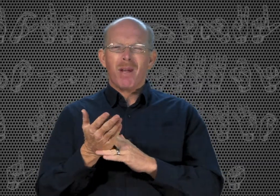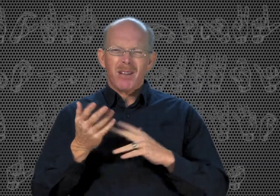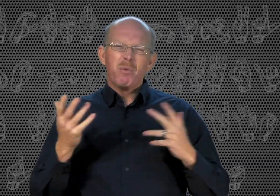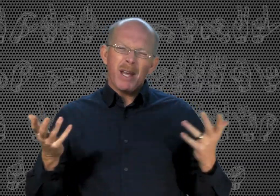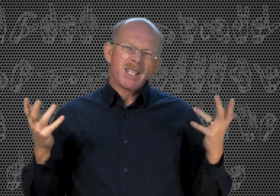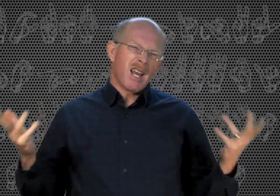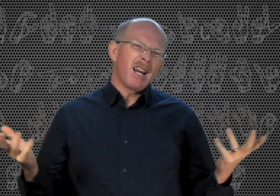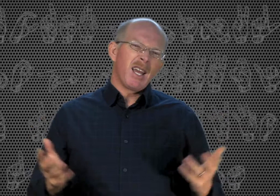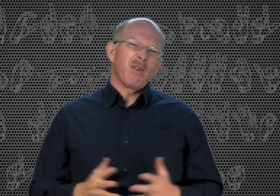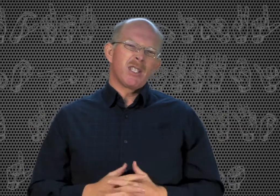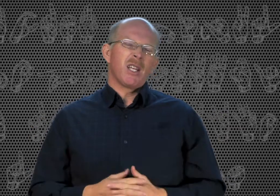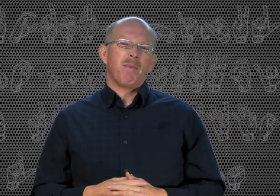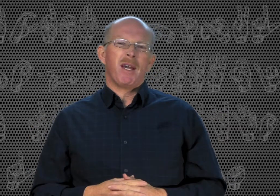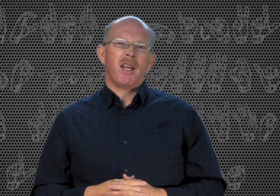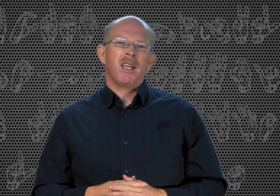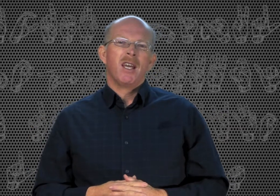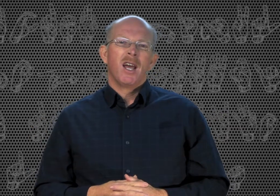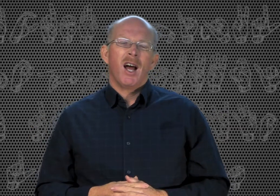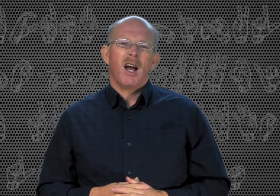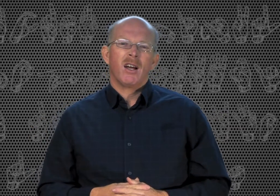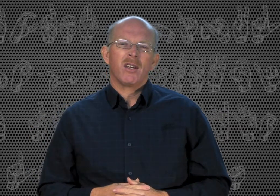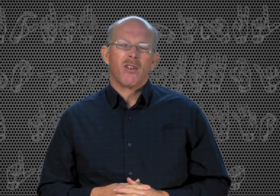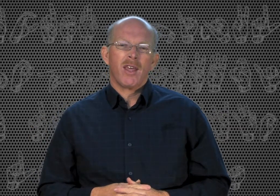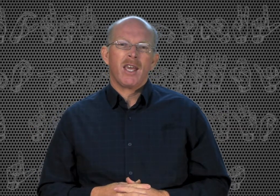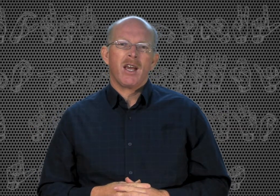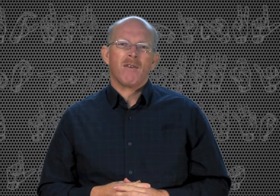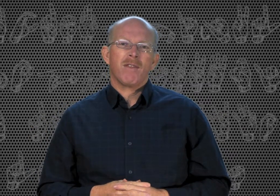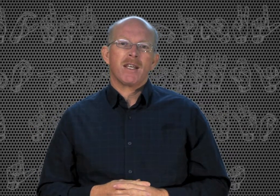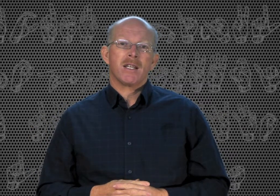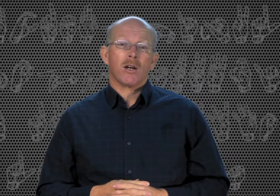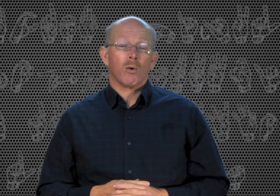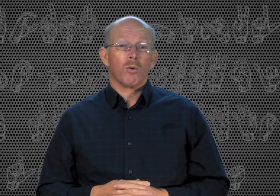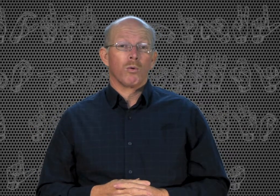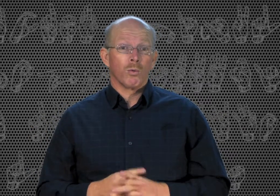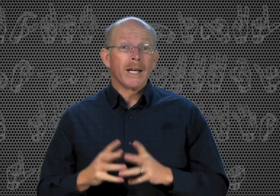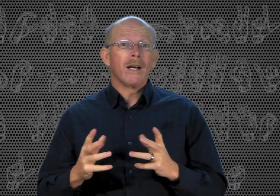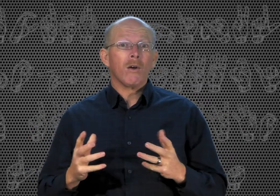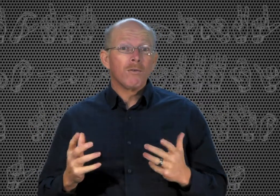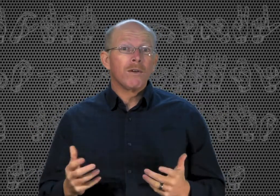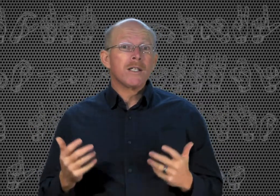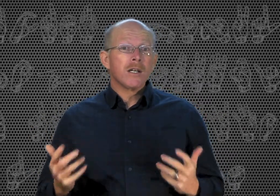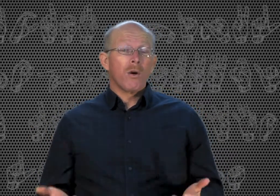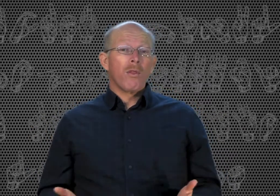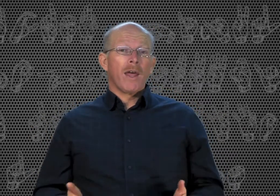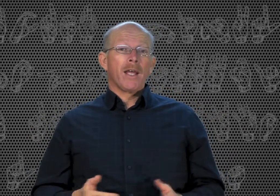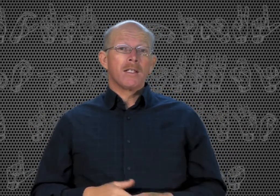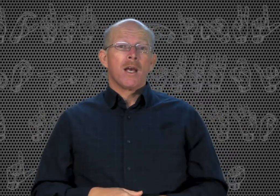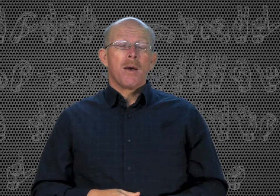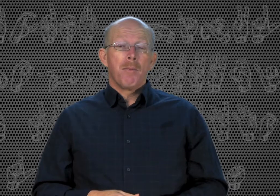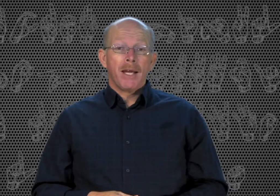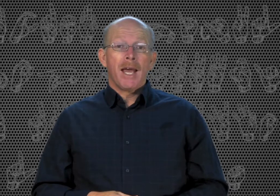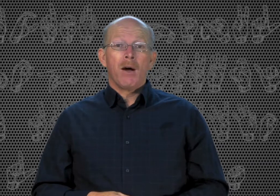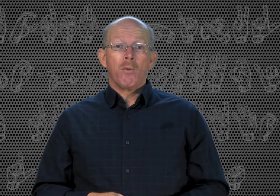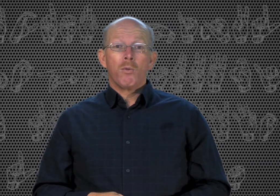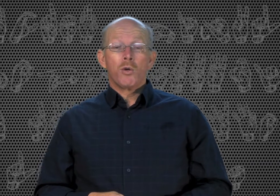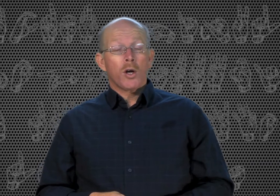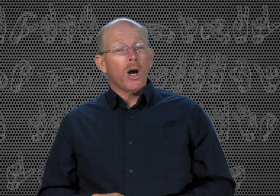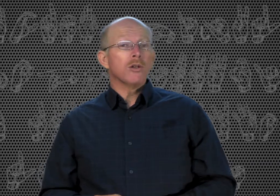With sign language, typically. You're thinking of things that are real, physical things. But yet, you can also